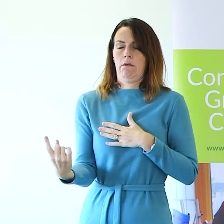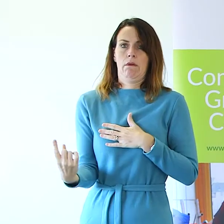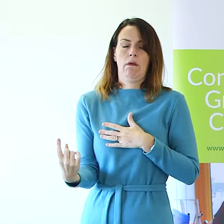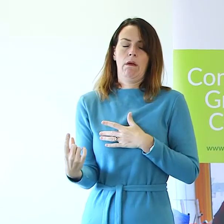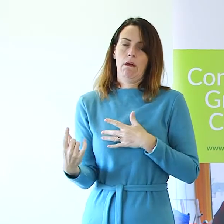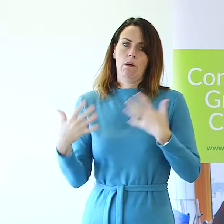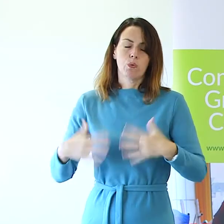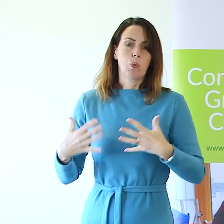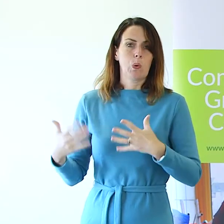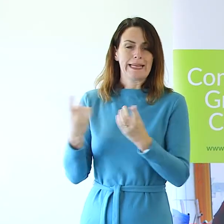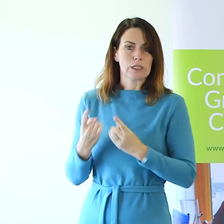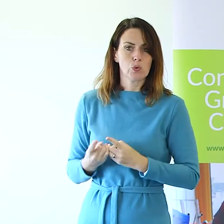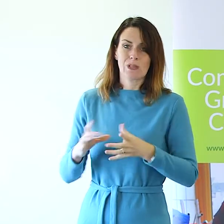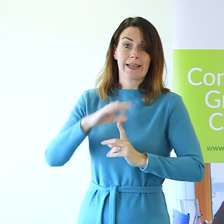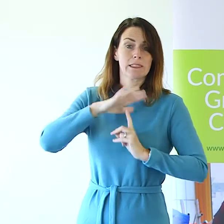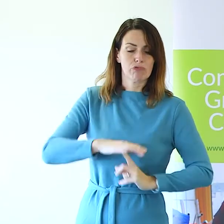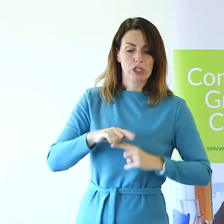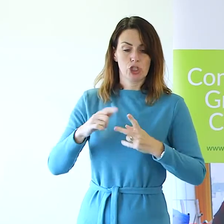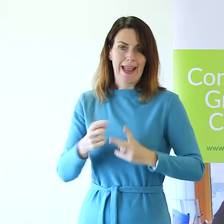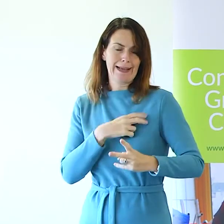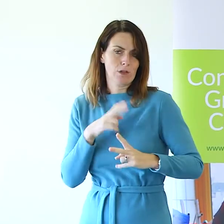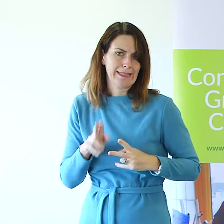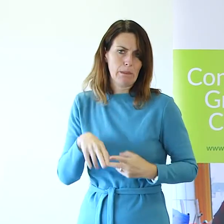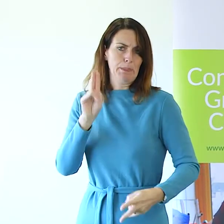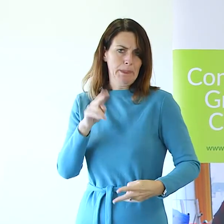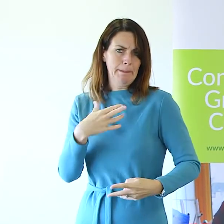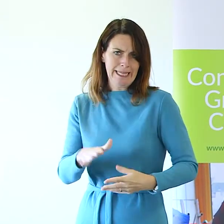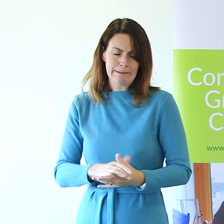this made issues such as depression and anxiety more heightened.